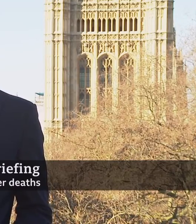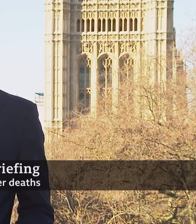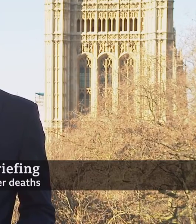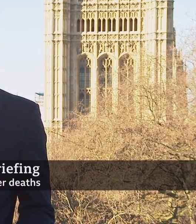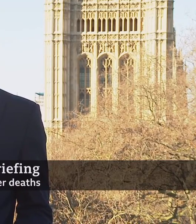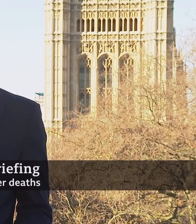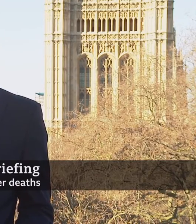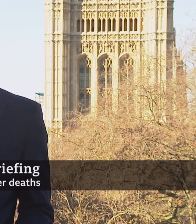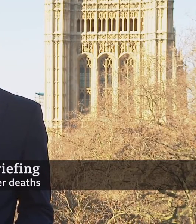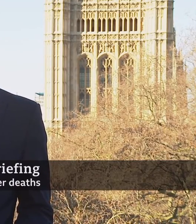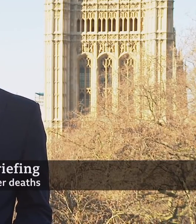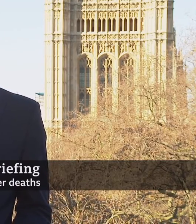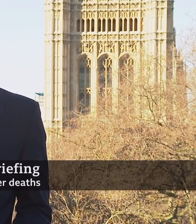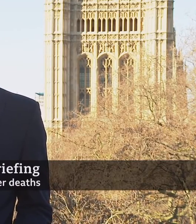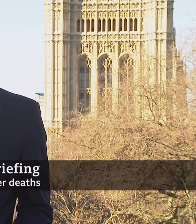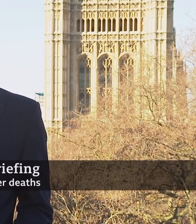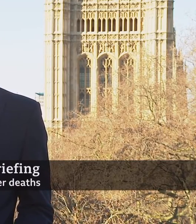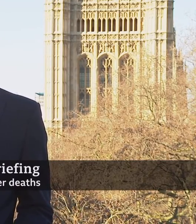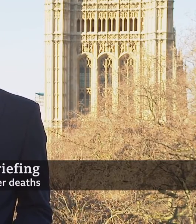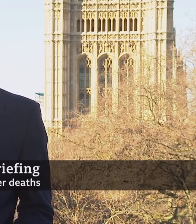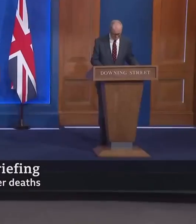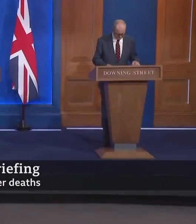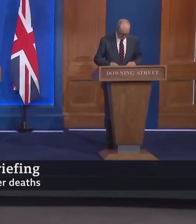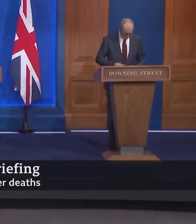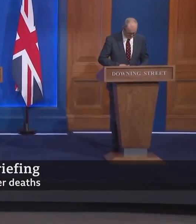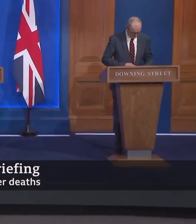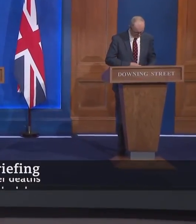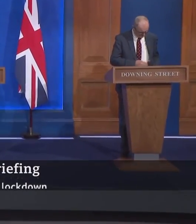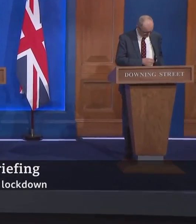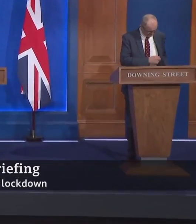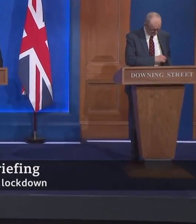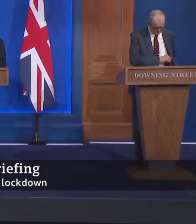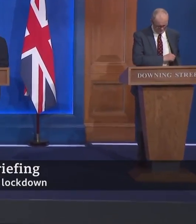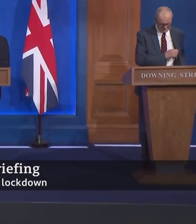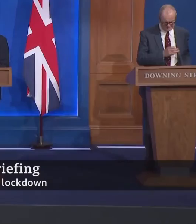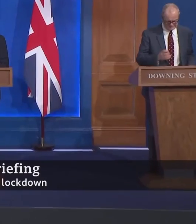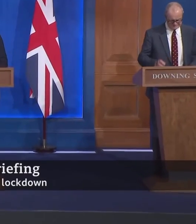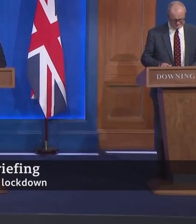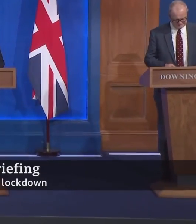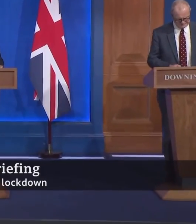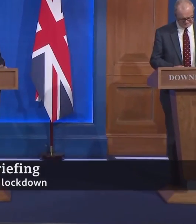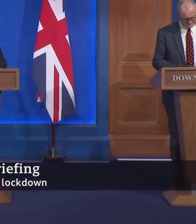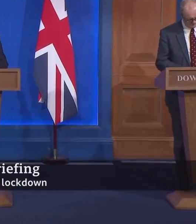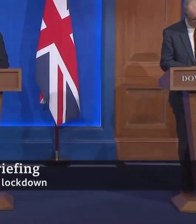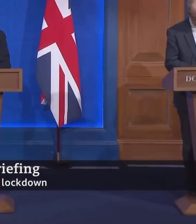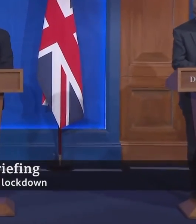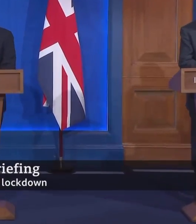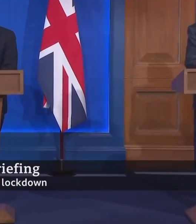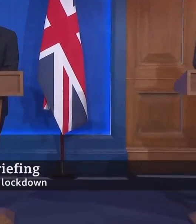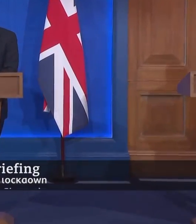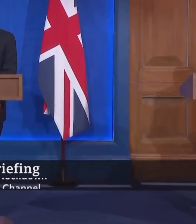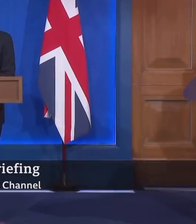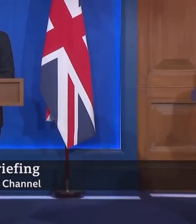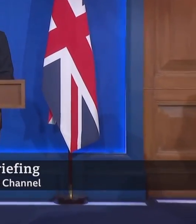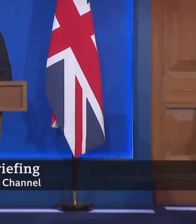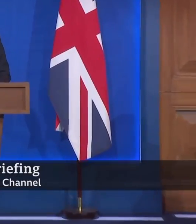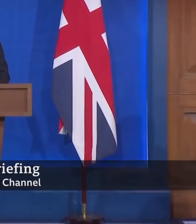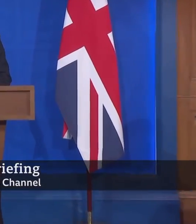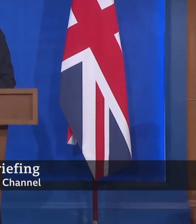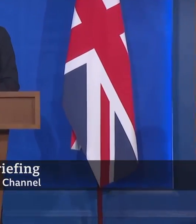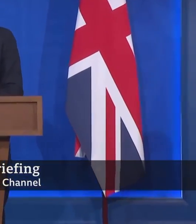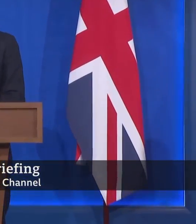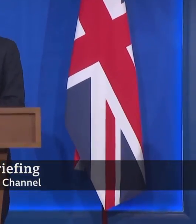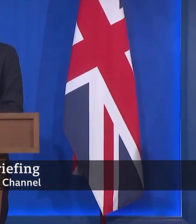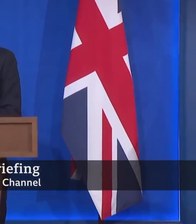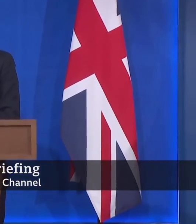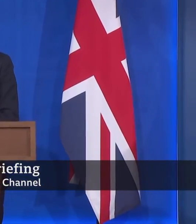in England, but it will slow down over April. I'm going to have to interrupt you now. have the Prime Minister accompanied by Chris Whitty and Professor Patrick